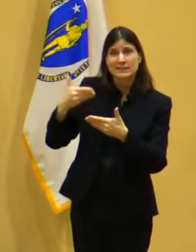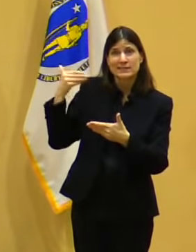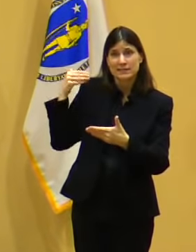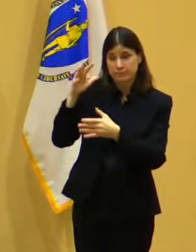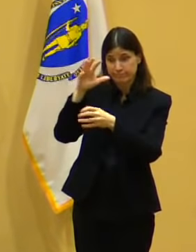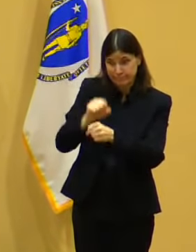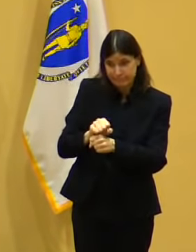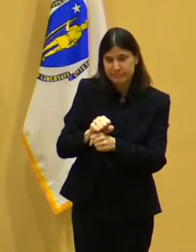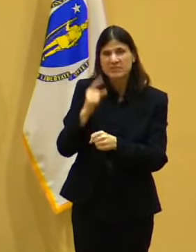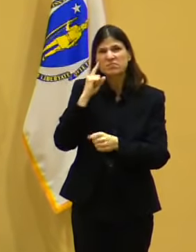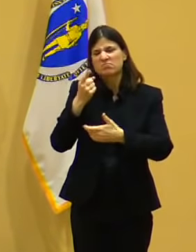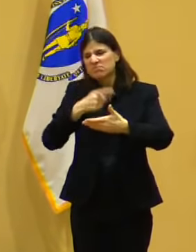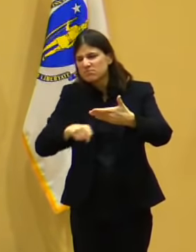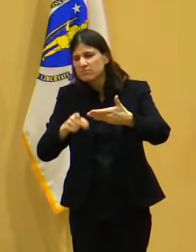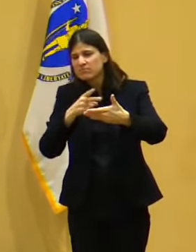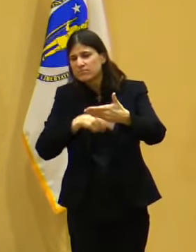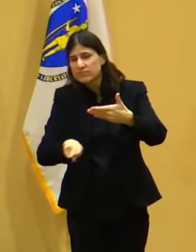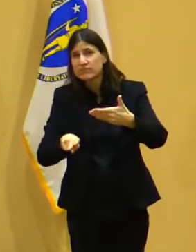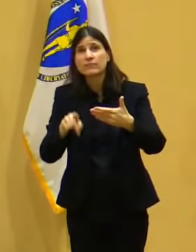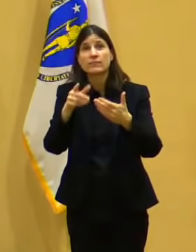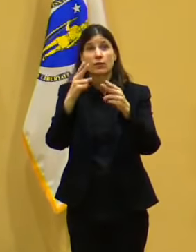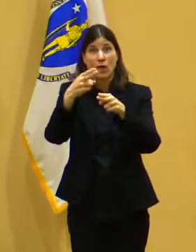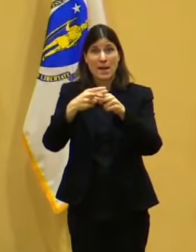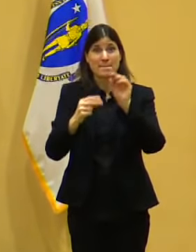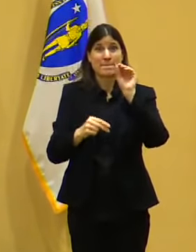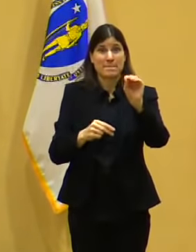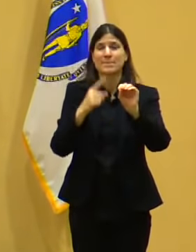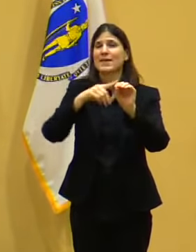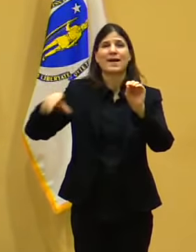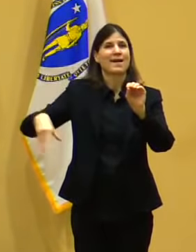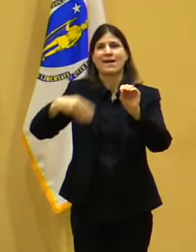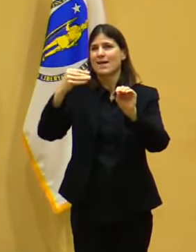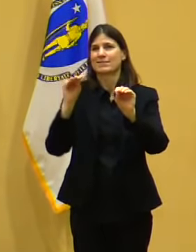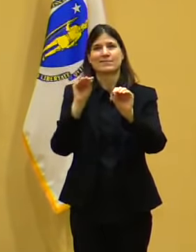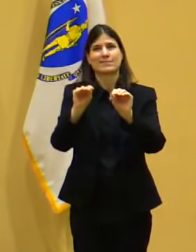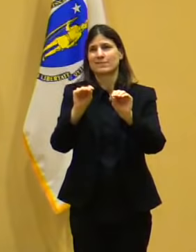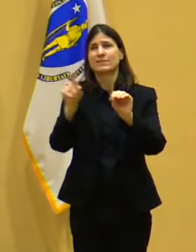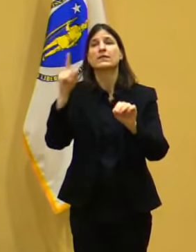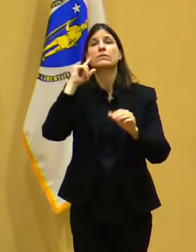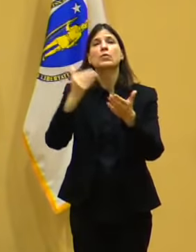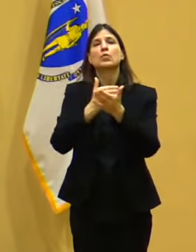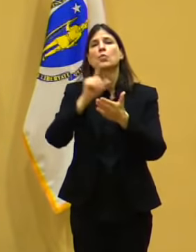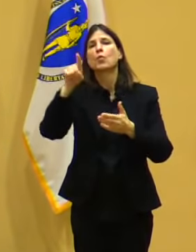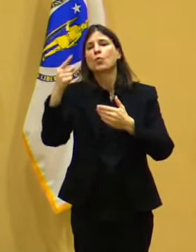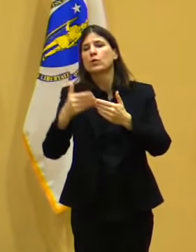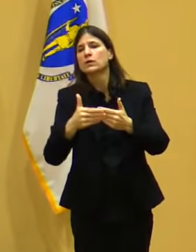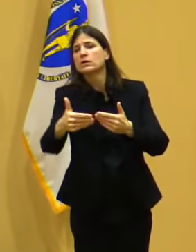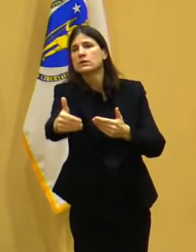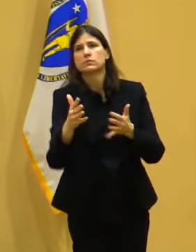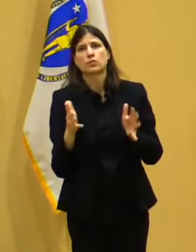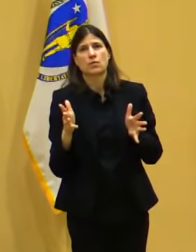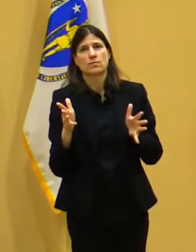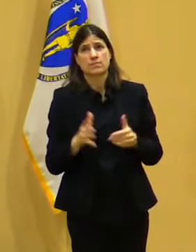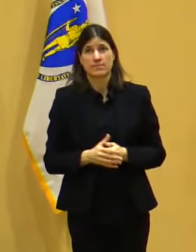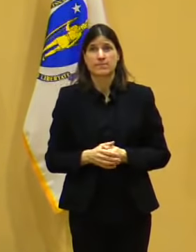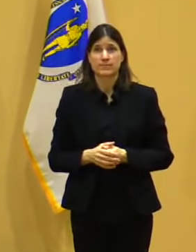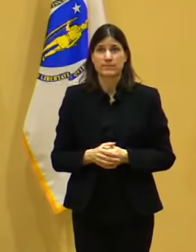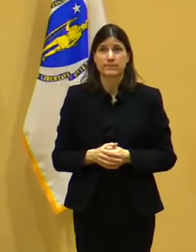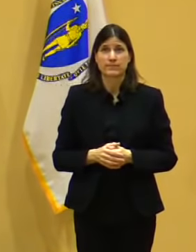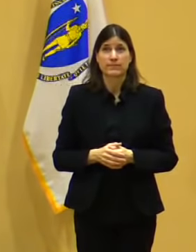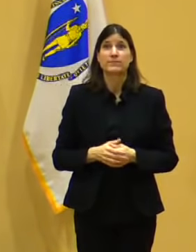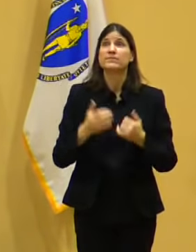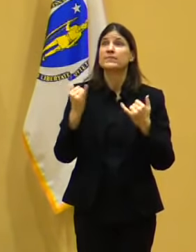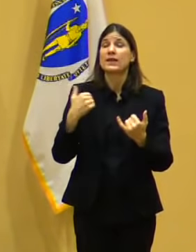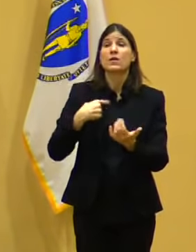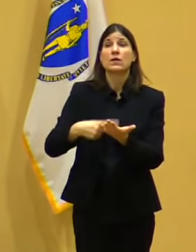safe access for our older residents. With phase two of our vaccination program distribution program